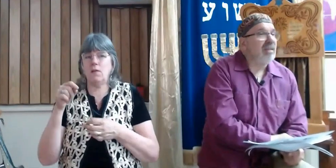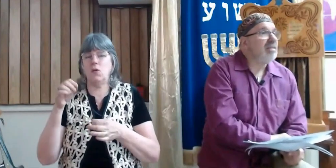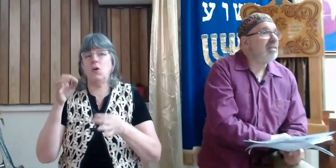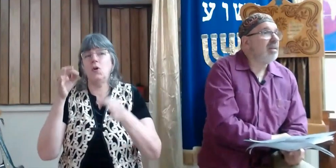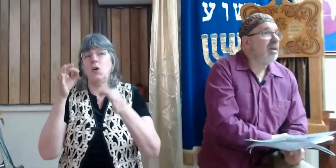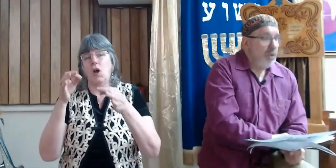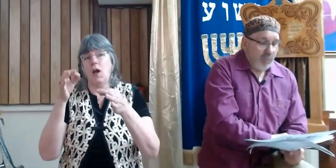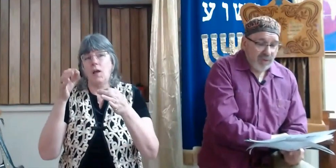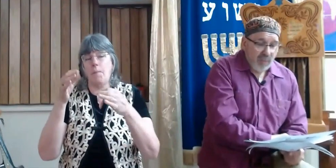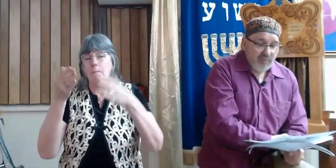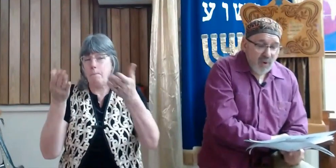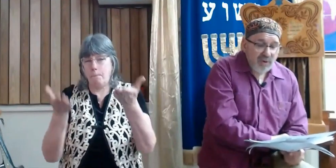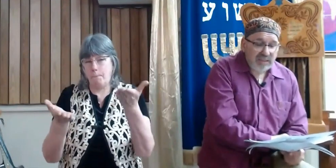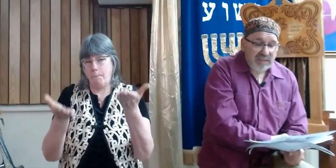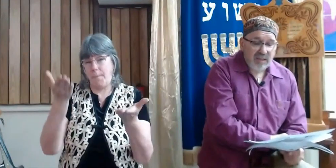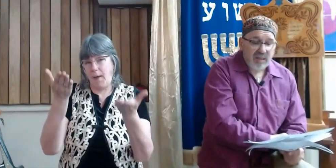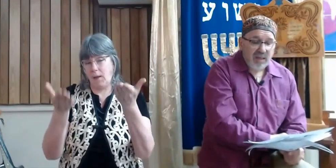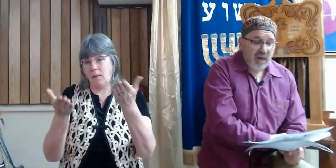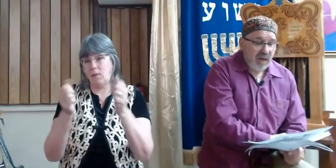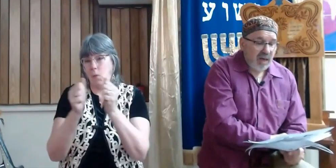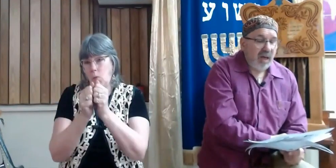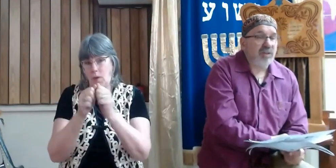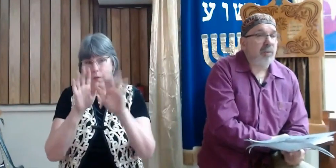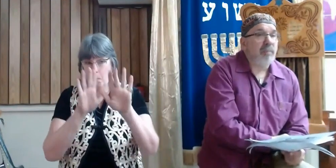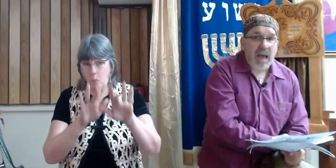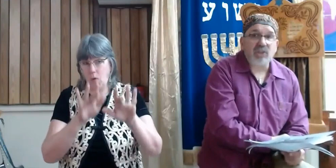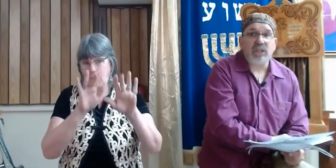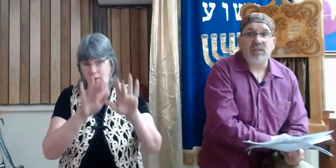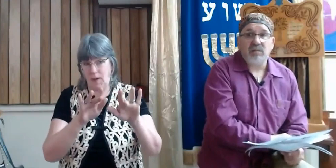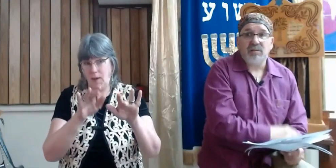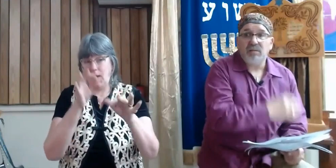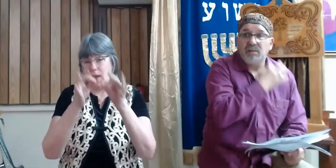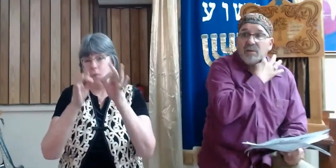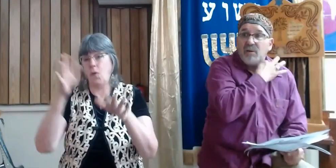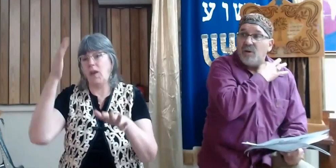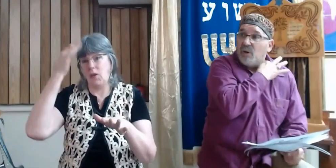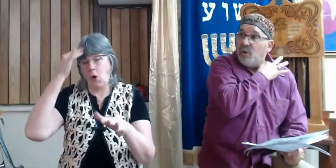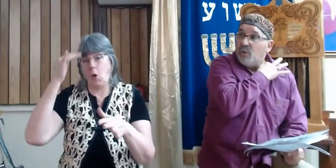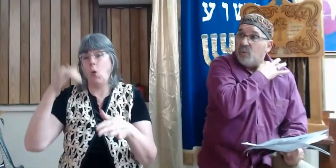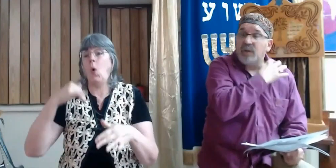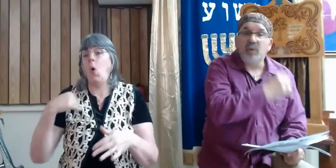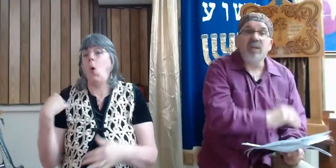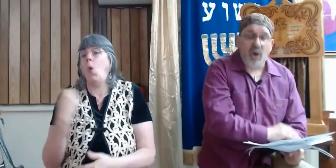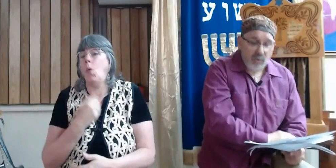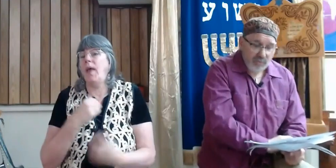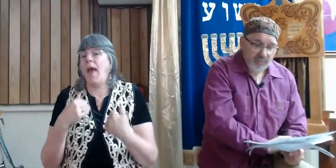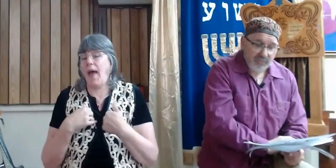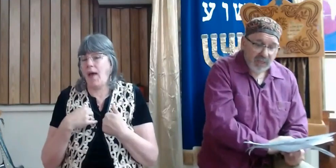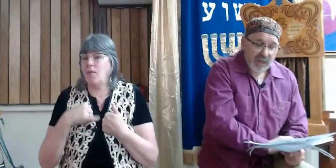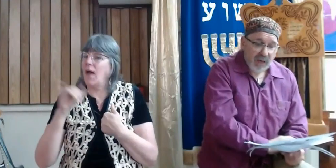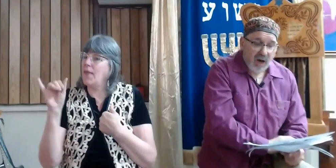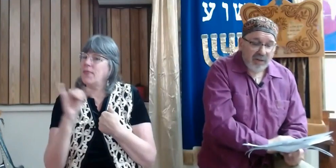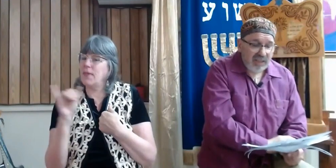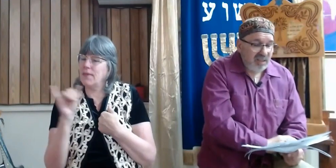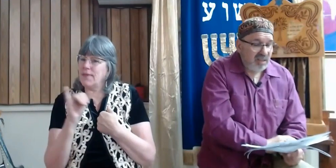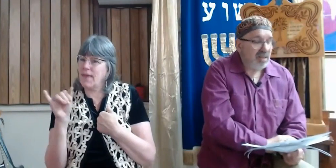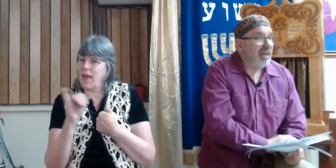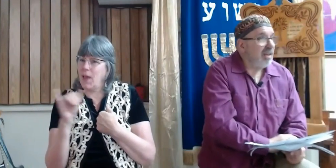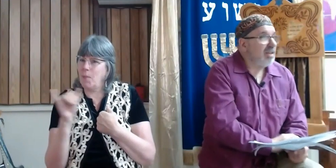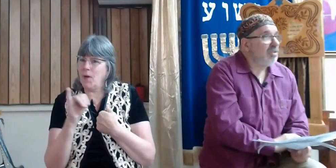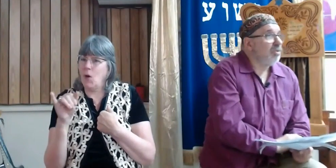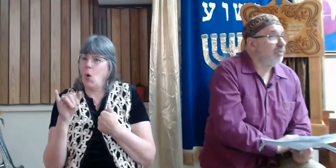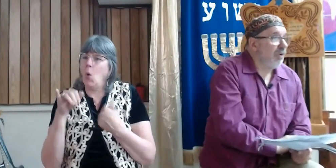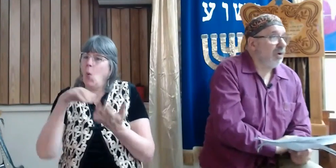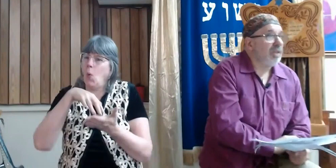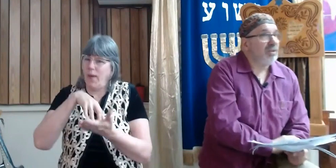be balanced with mercy and compassion when we know how easy